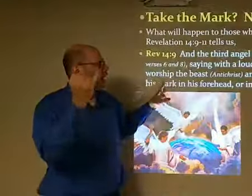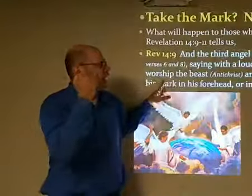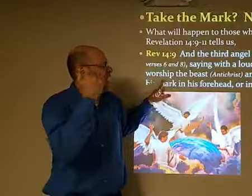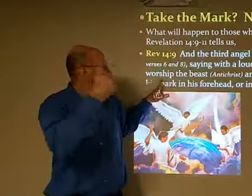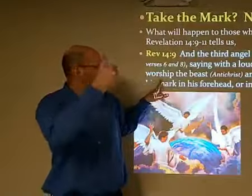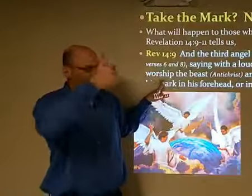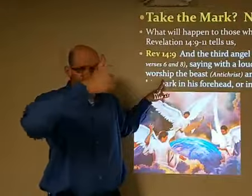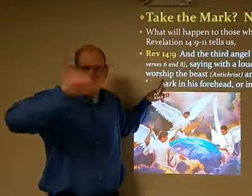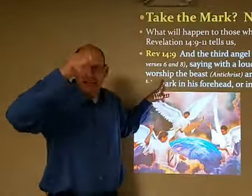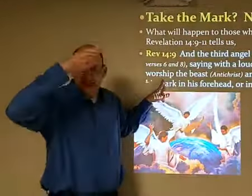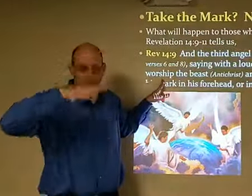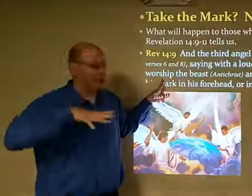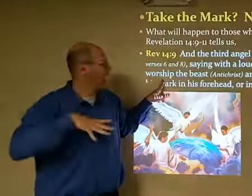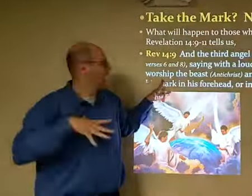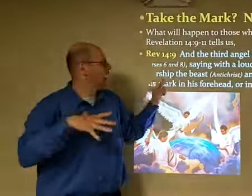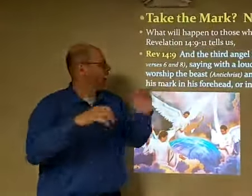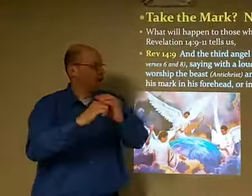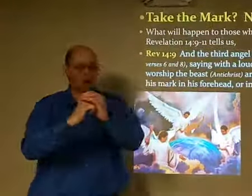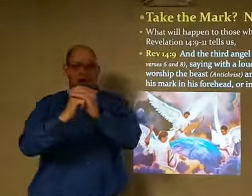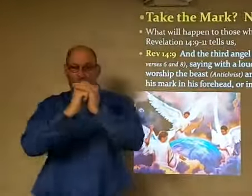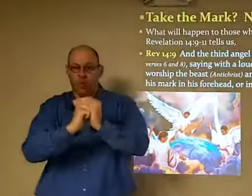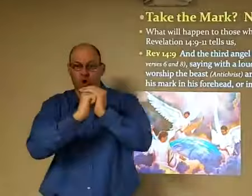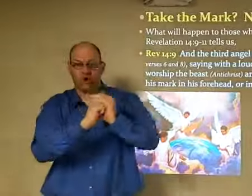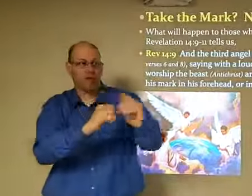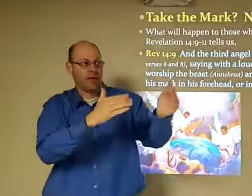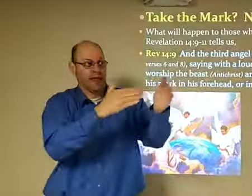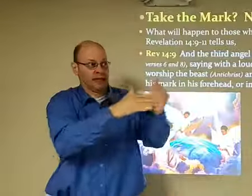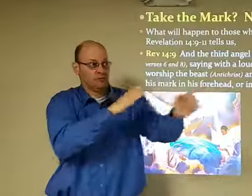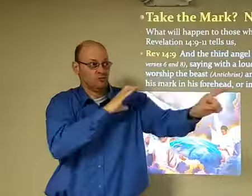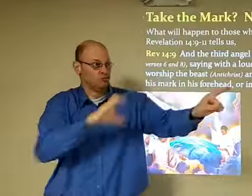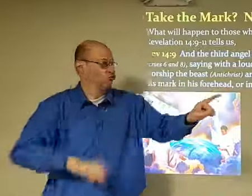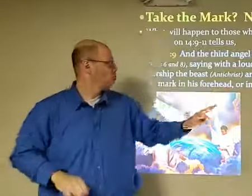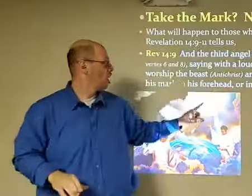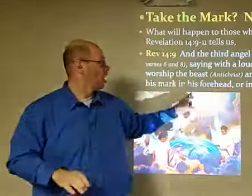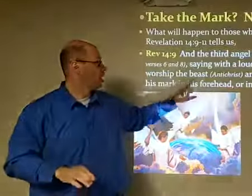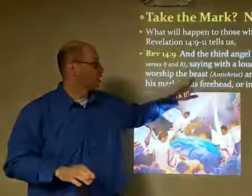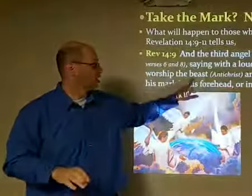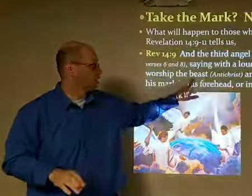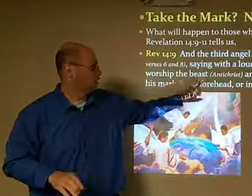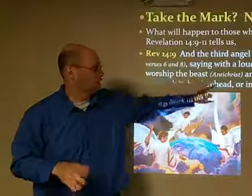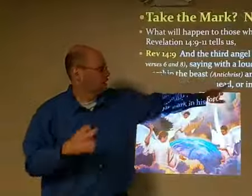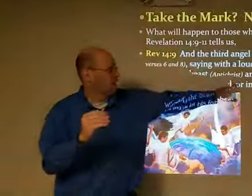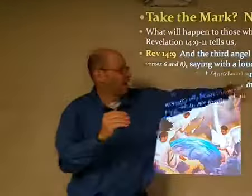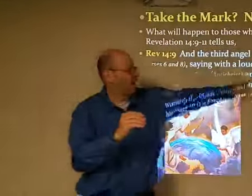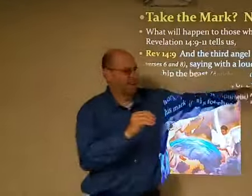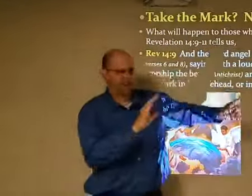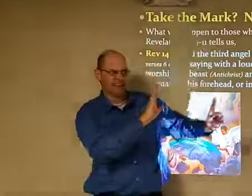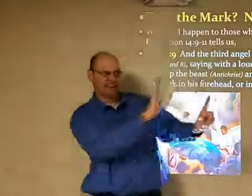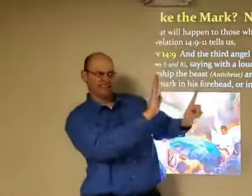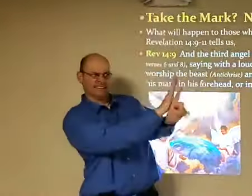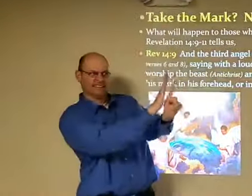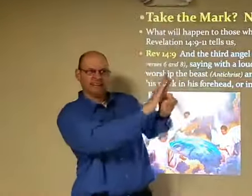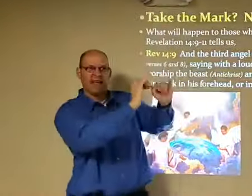And the third angel followed them, saying with a loud voice, If any man worship the beast and his image,